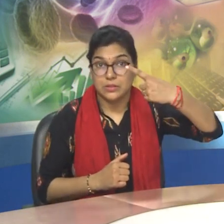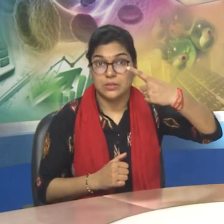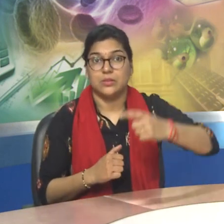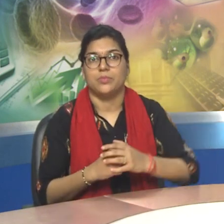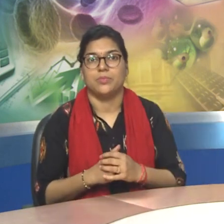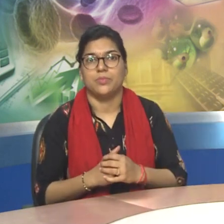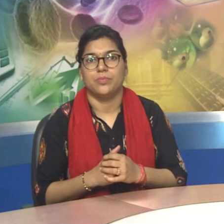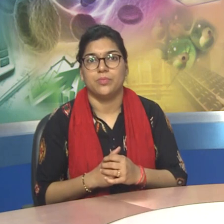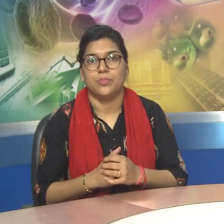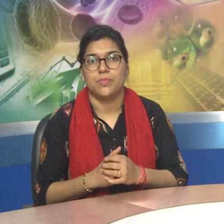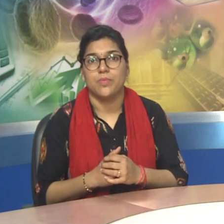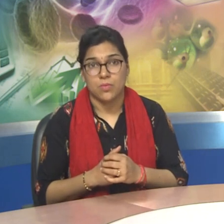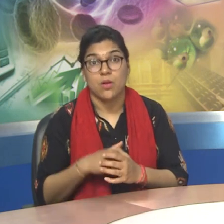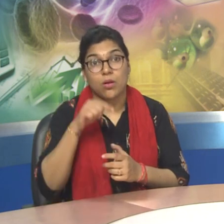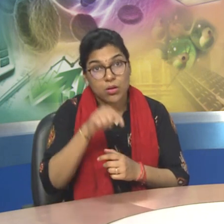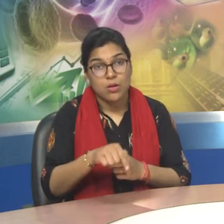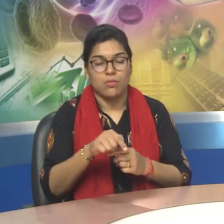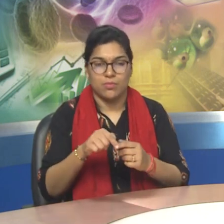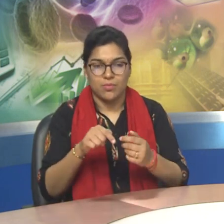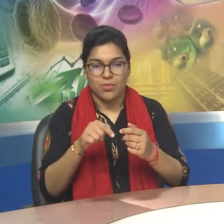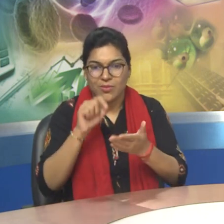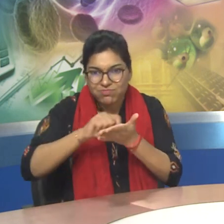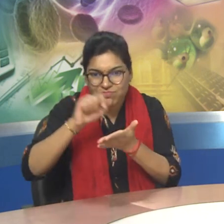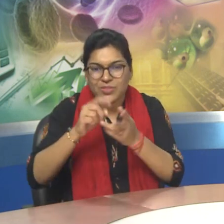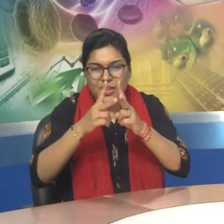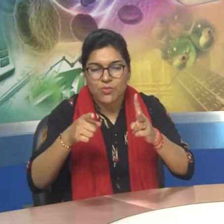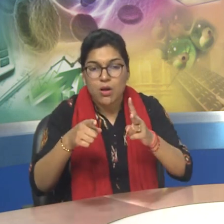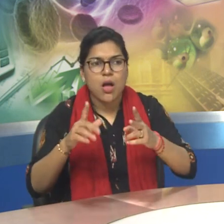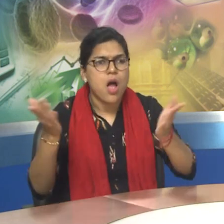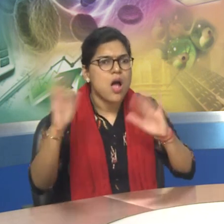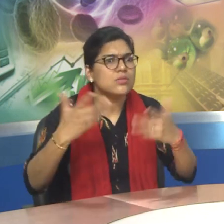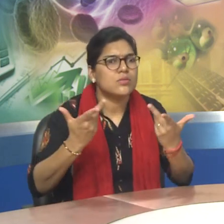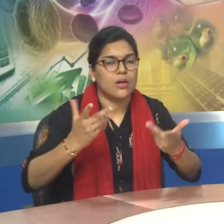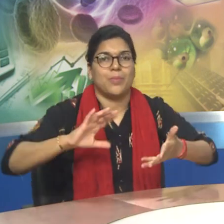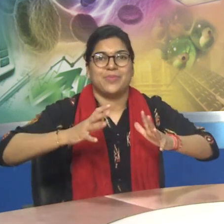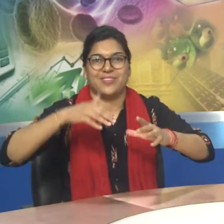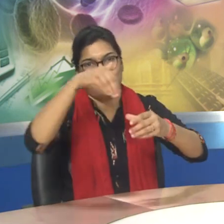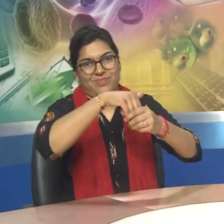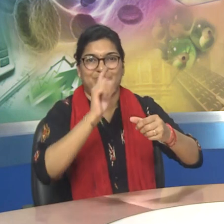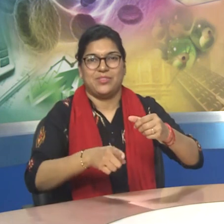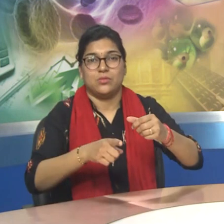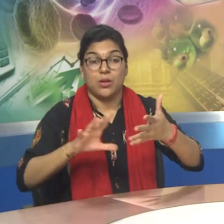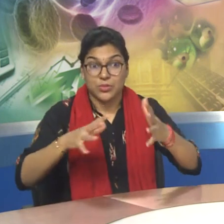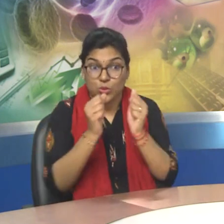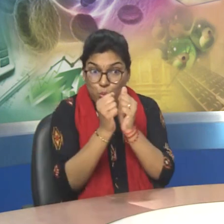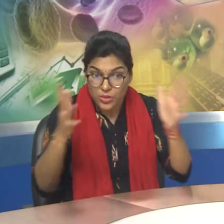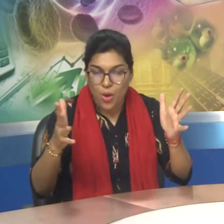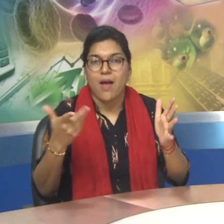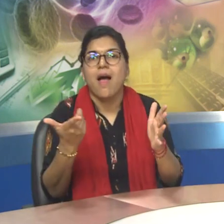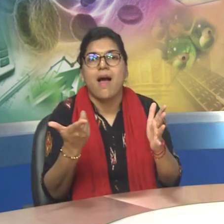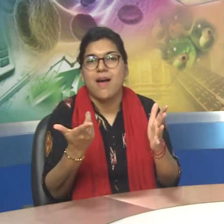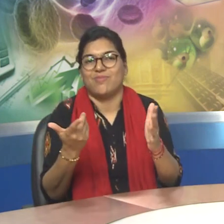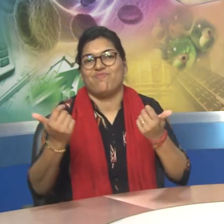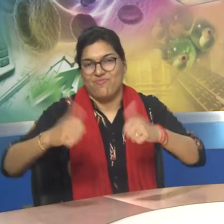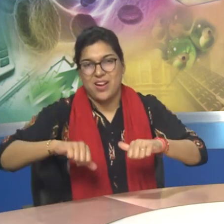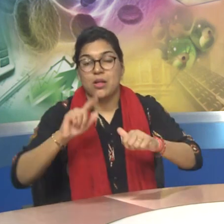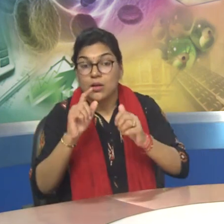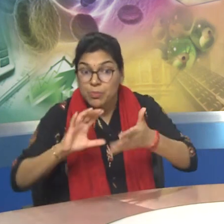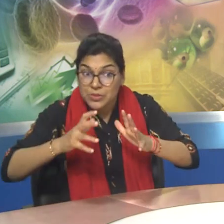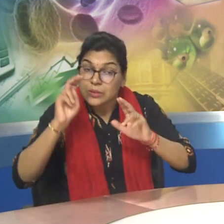endpoints.